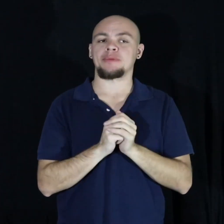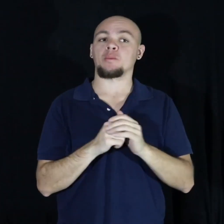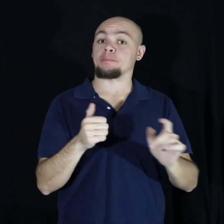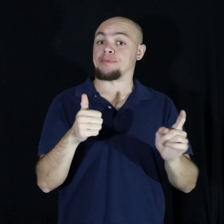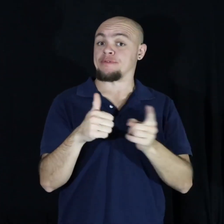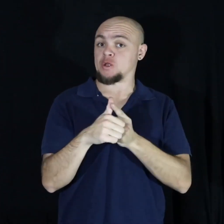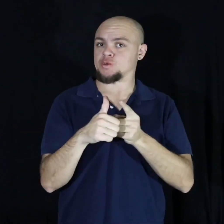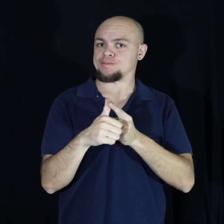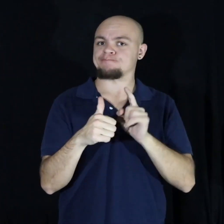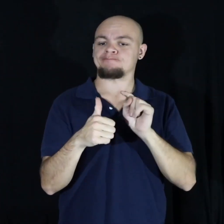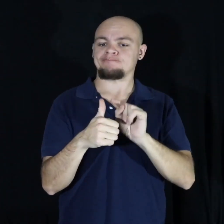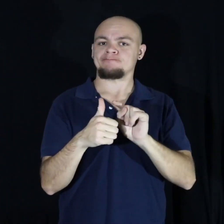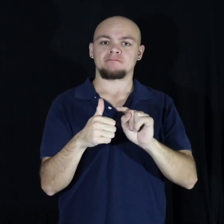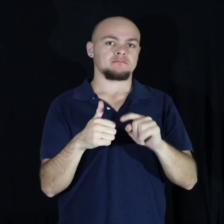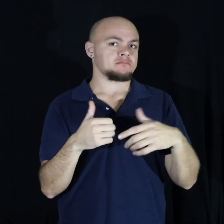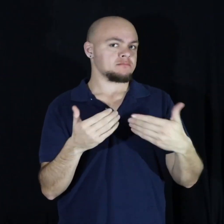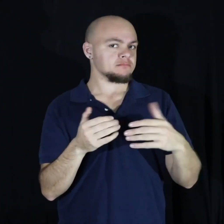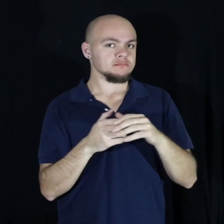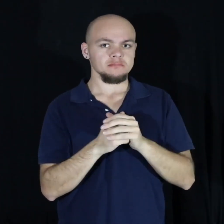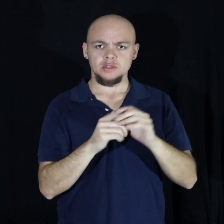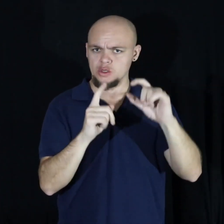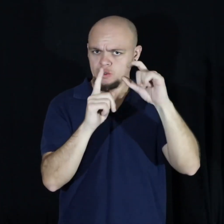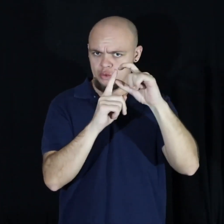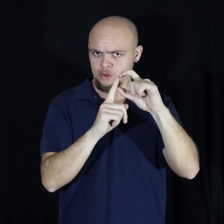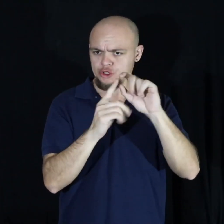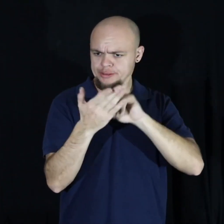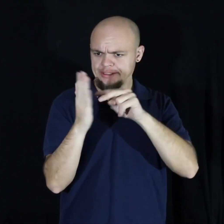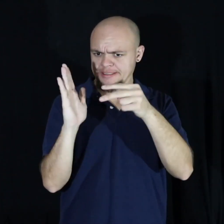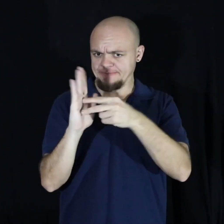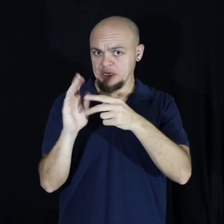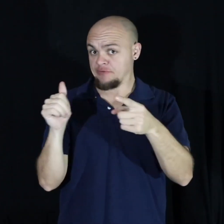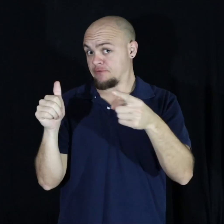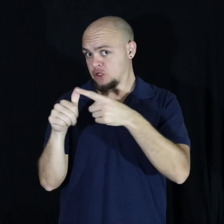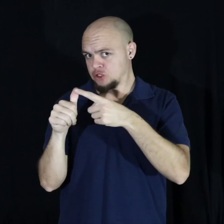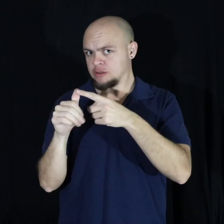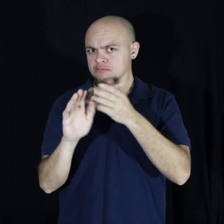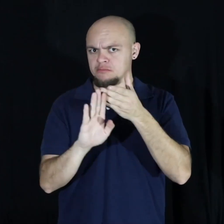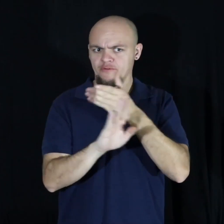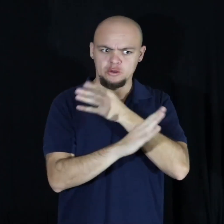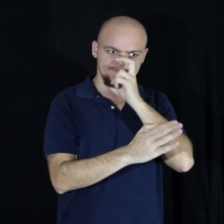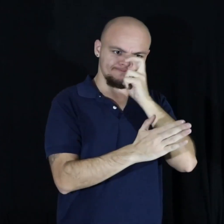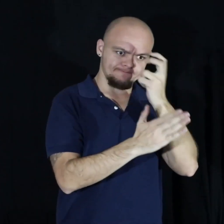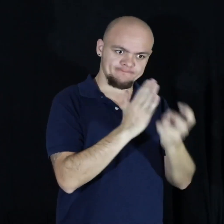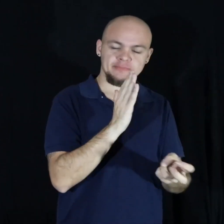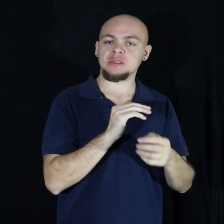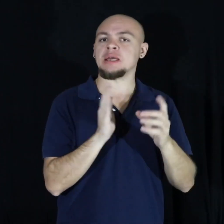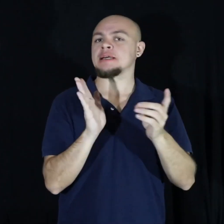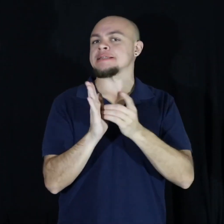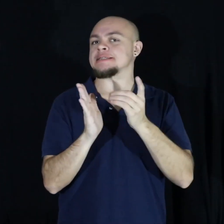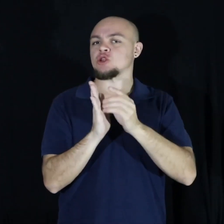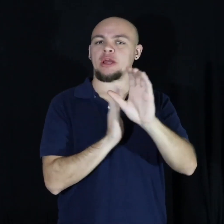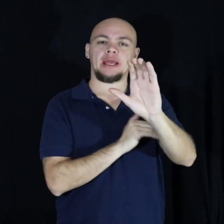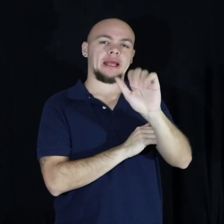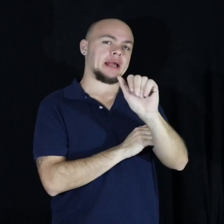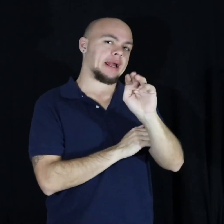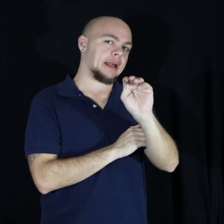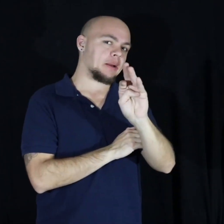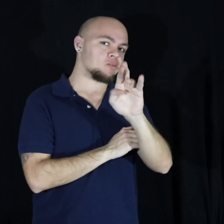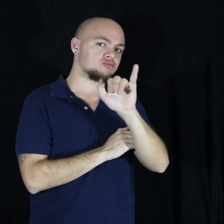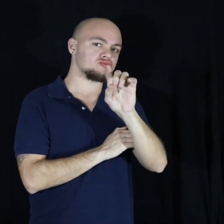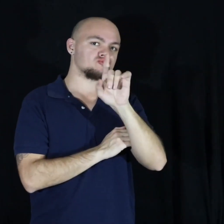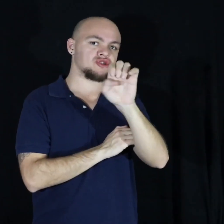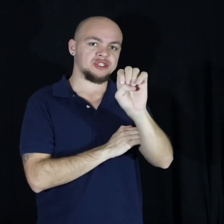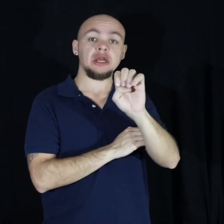let's define the word before we get into more deeper stuff according to dictionary cambridge it's ages